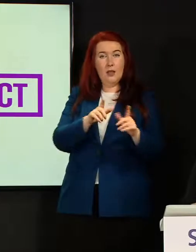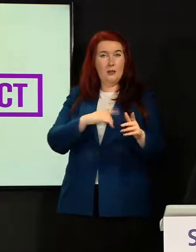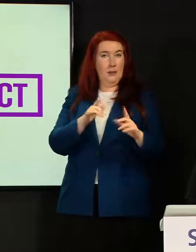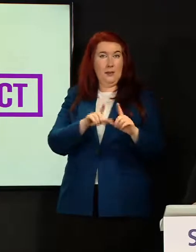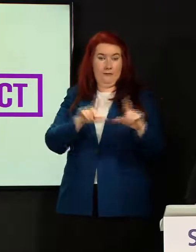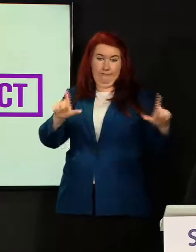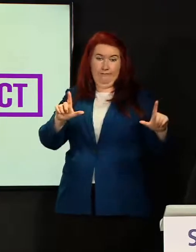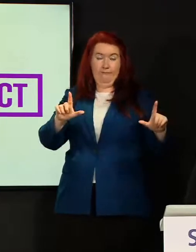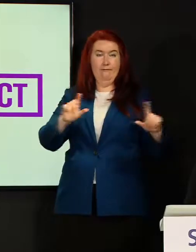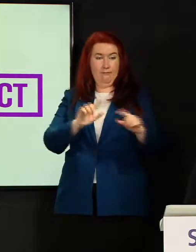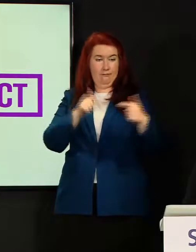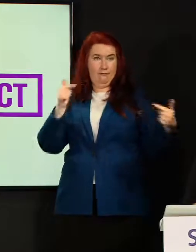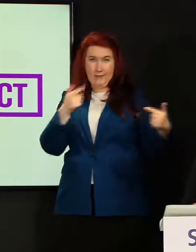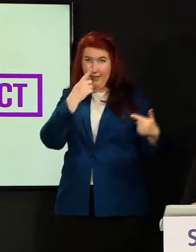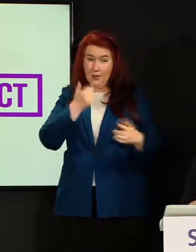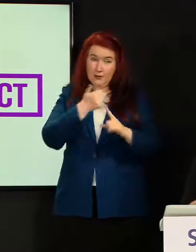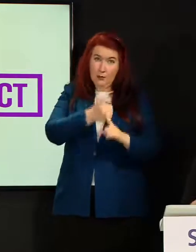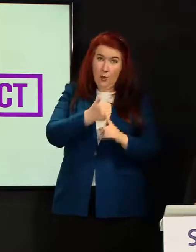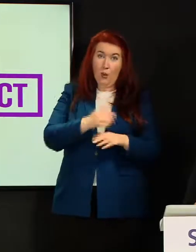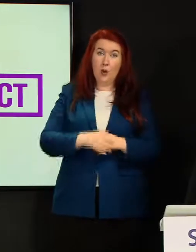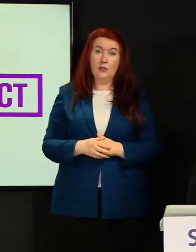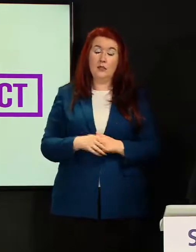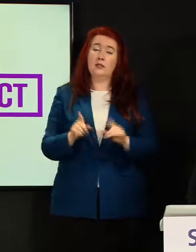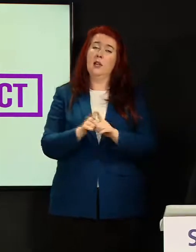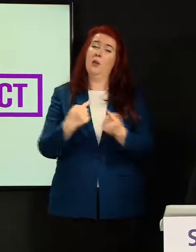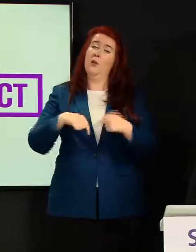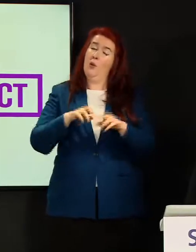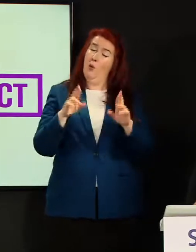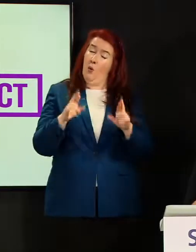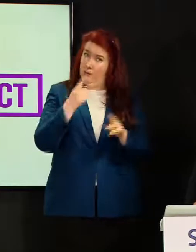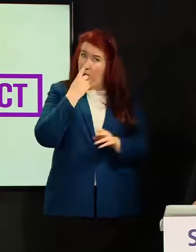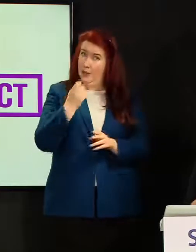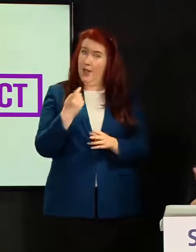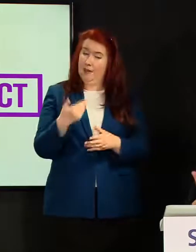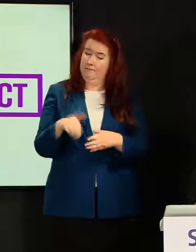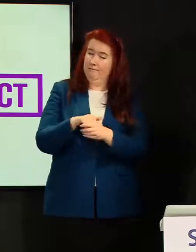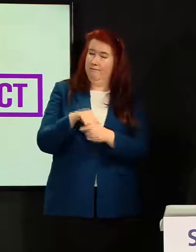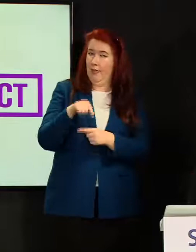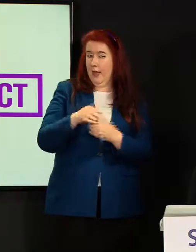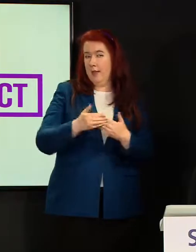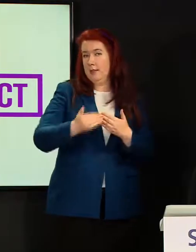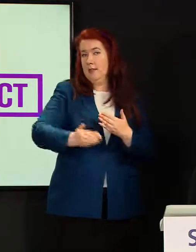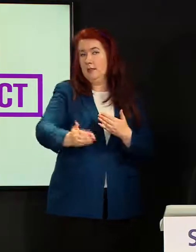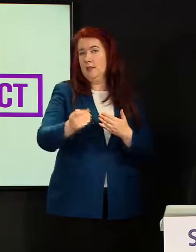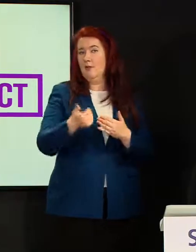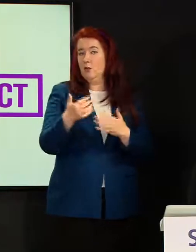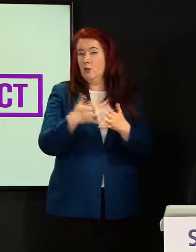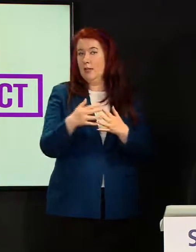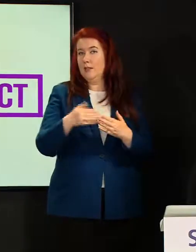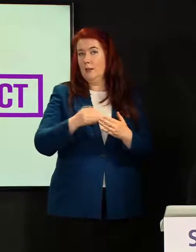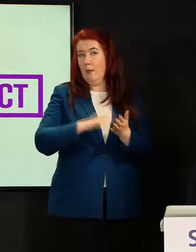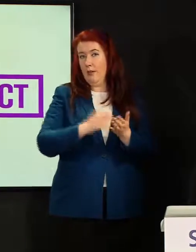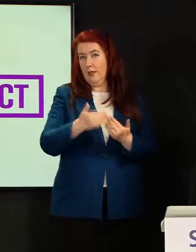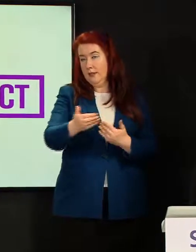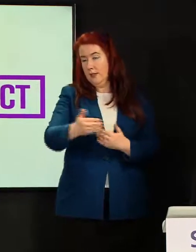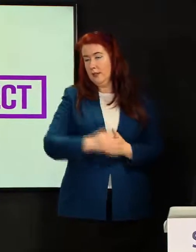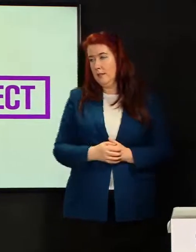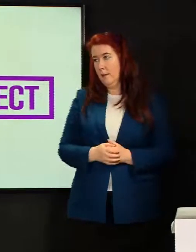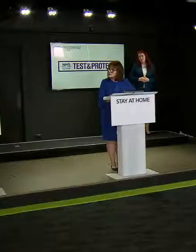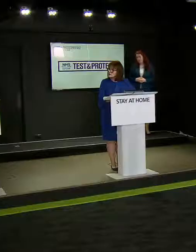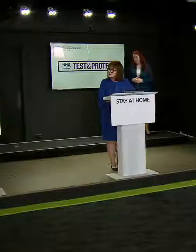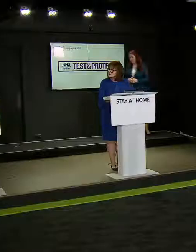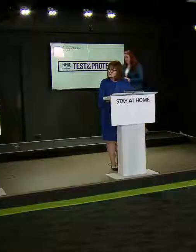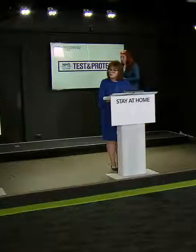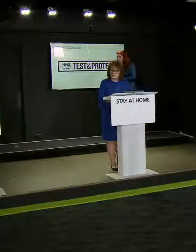and they can support them and help them and we would hope to be able to build on that in the coming weeks and months thanks very much